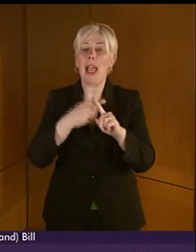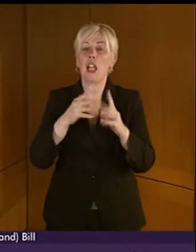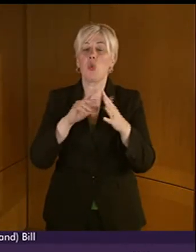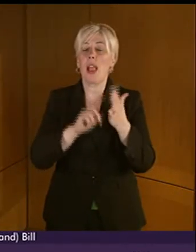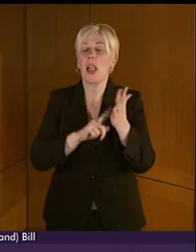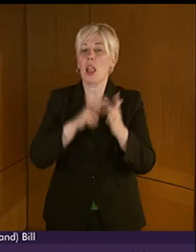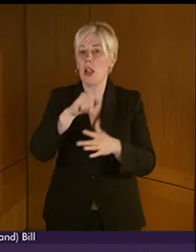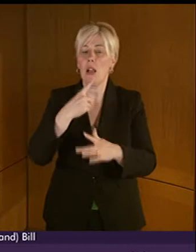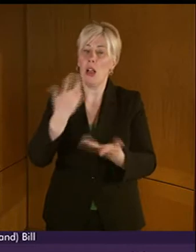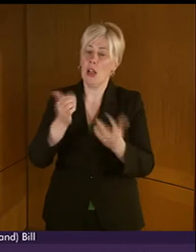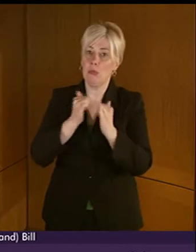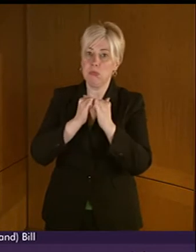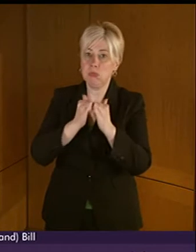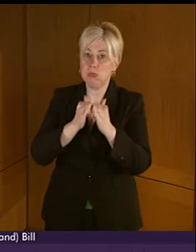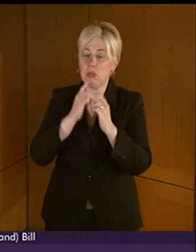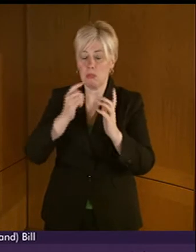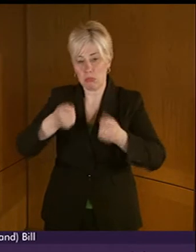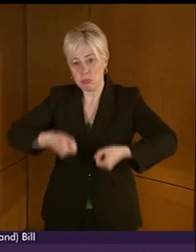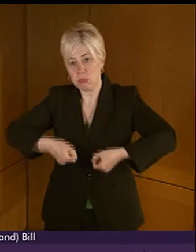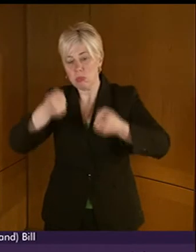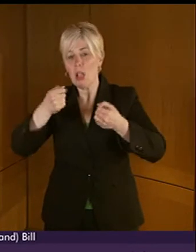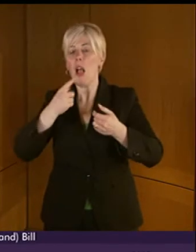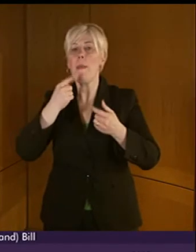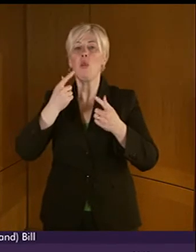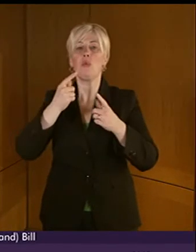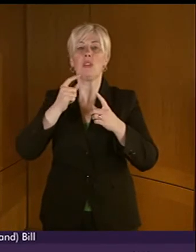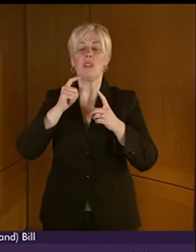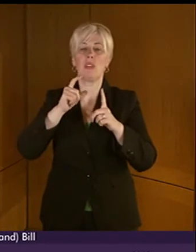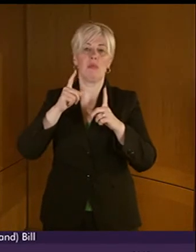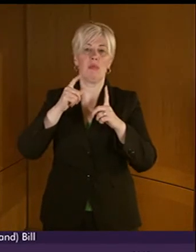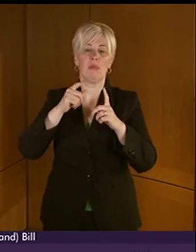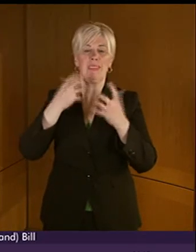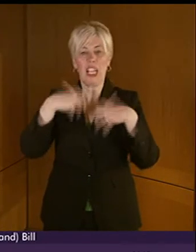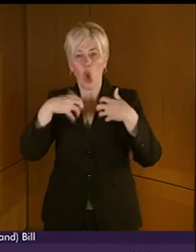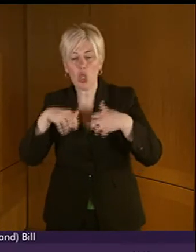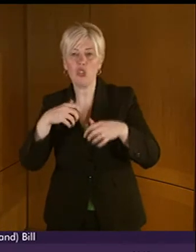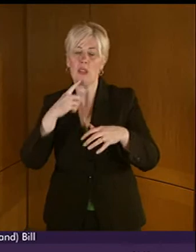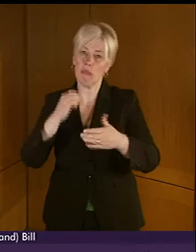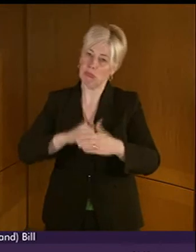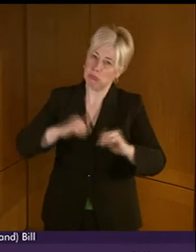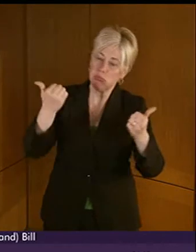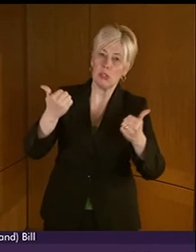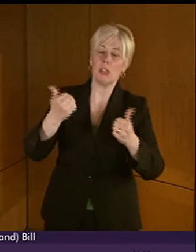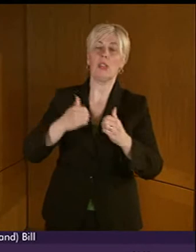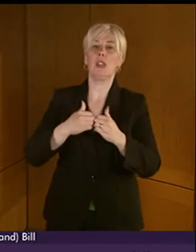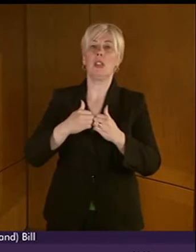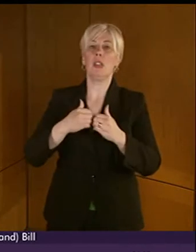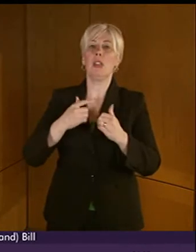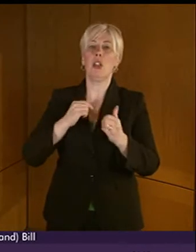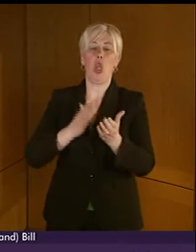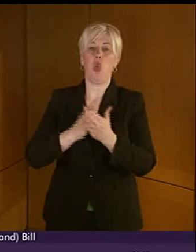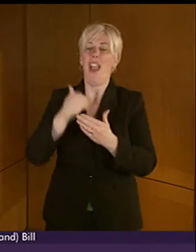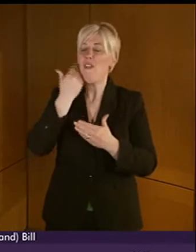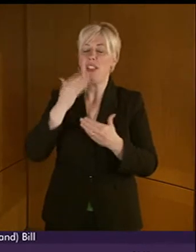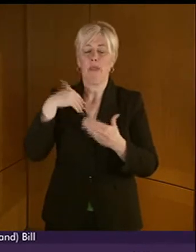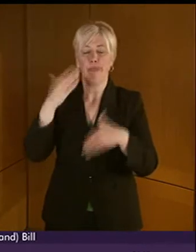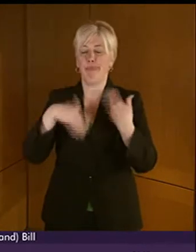I'm grateful for you raising this issue of use of modern digital technology. It struck me that as we go about our daily lives not